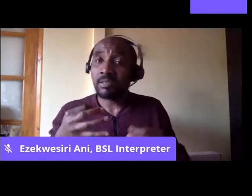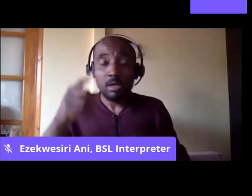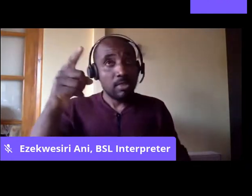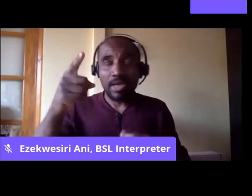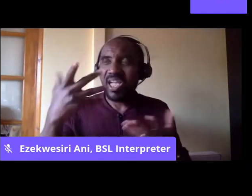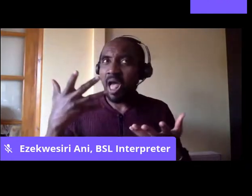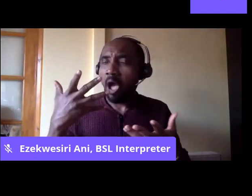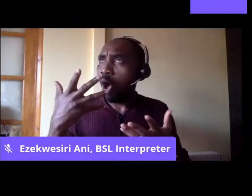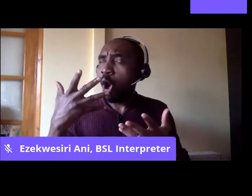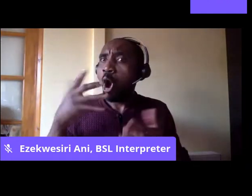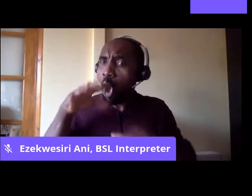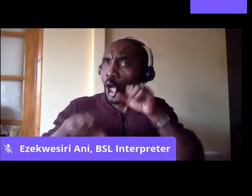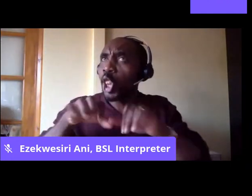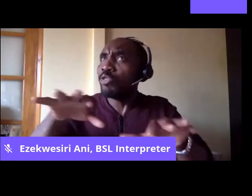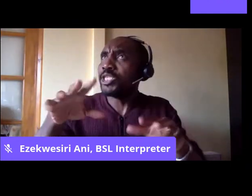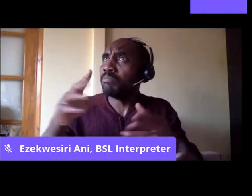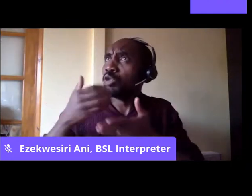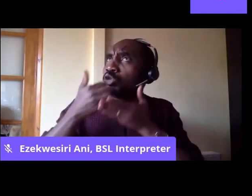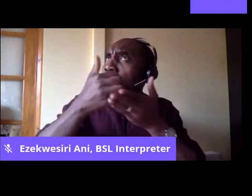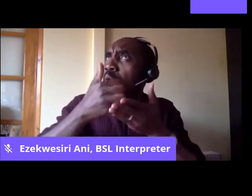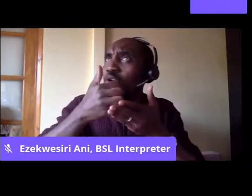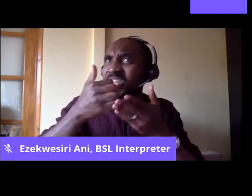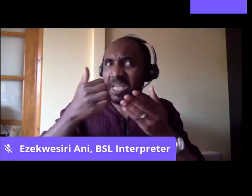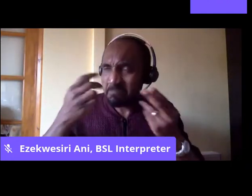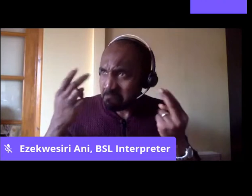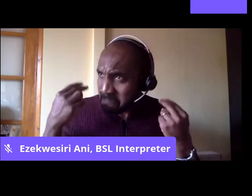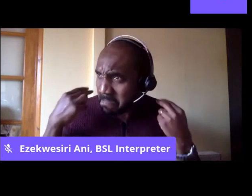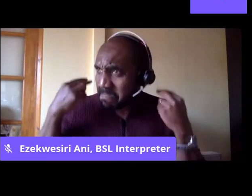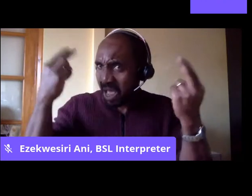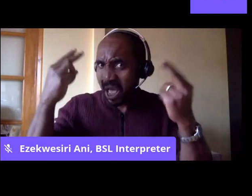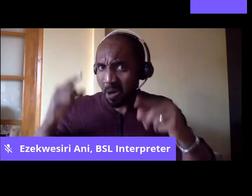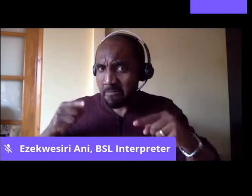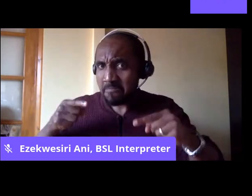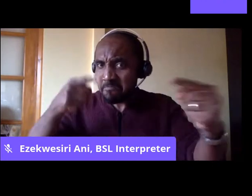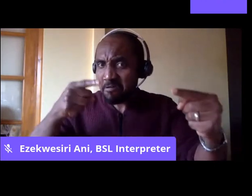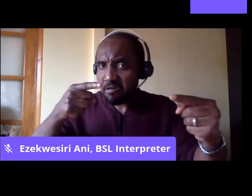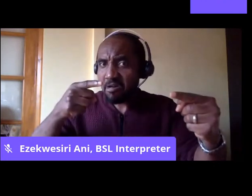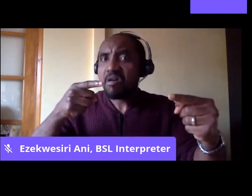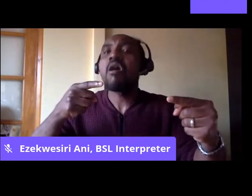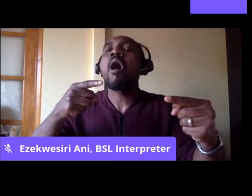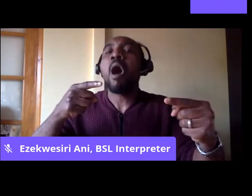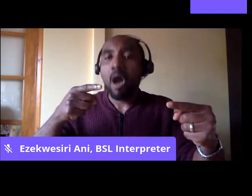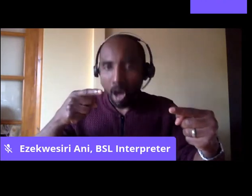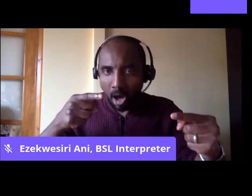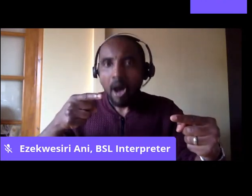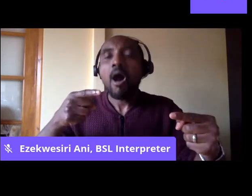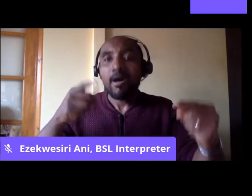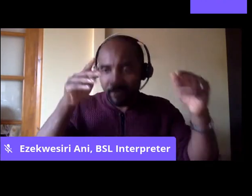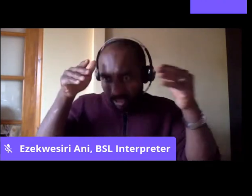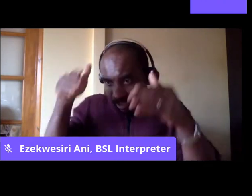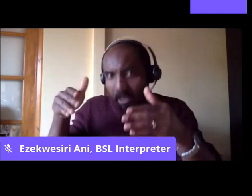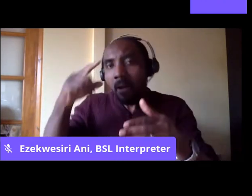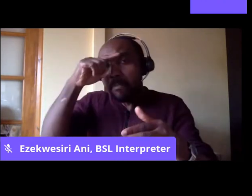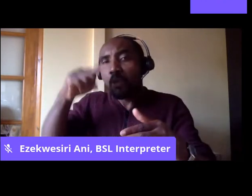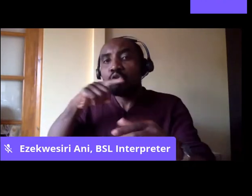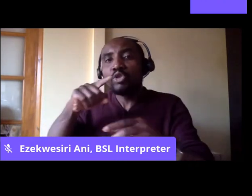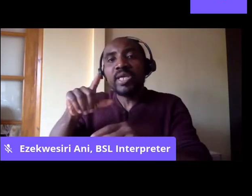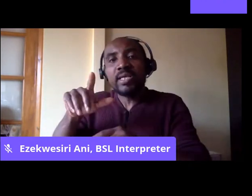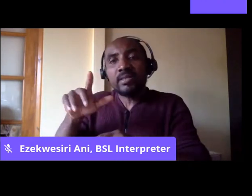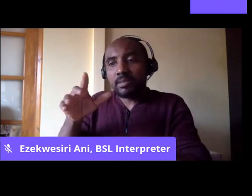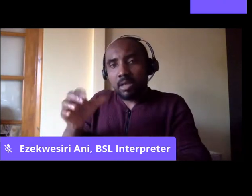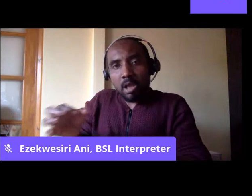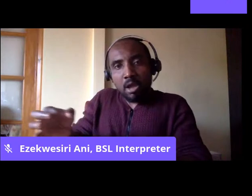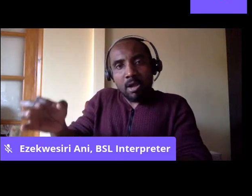colonialism and started organizing against it, that they were able to build the kind of liberation movement in the Portuguese colonies, which would